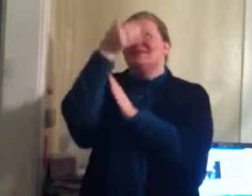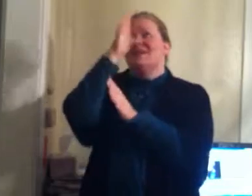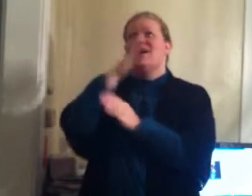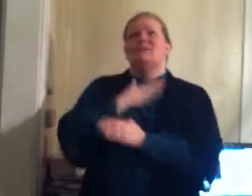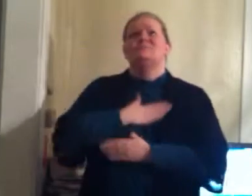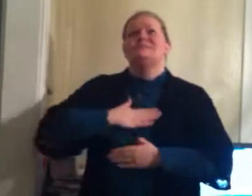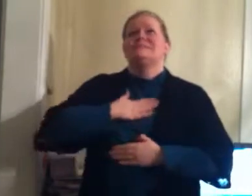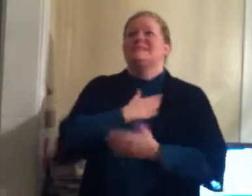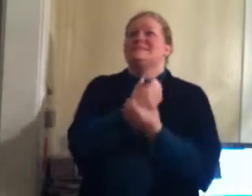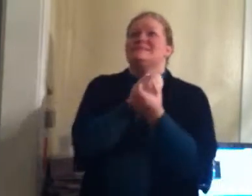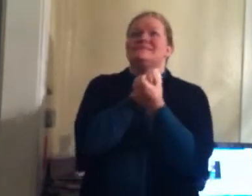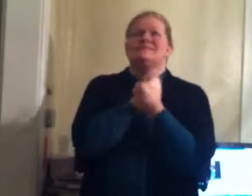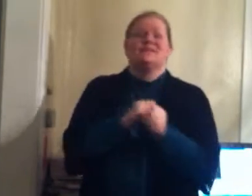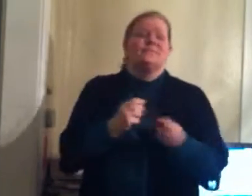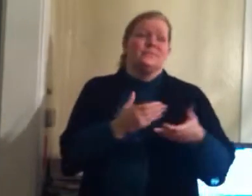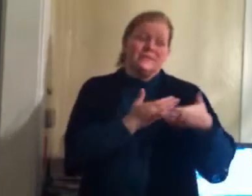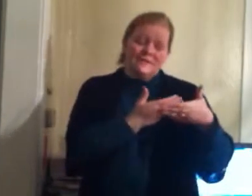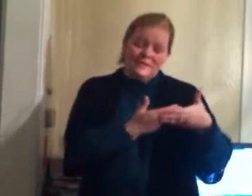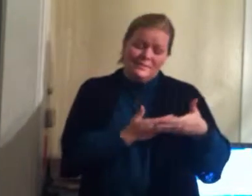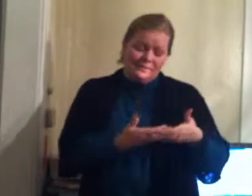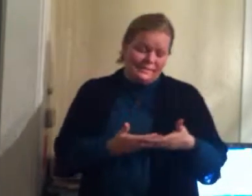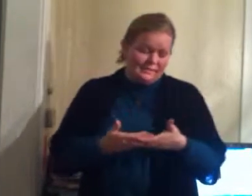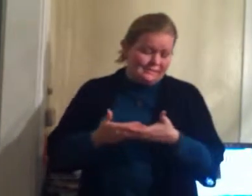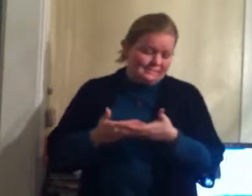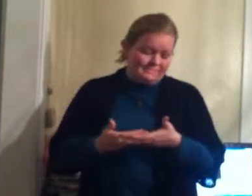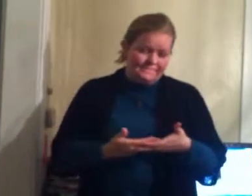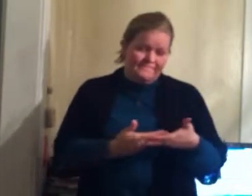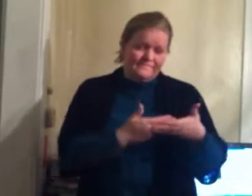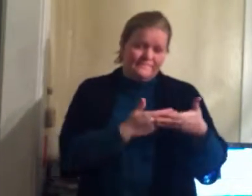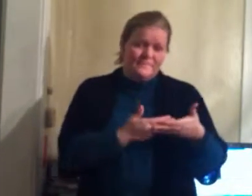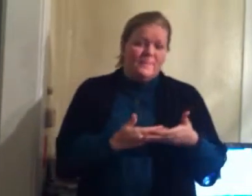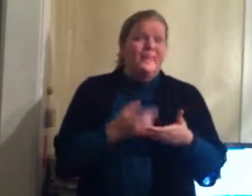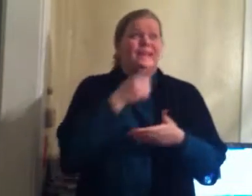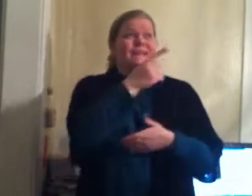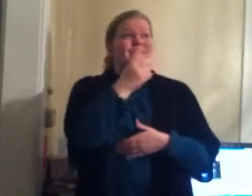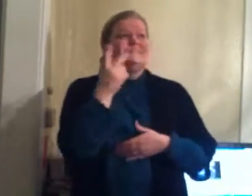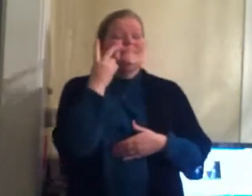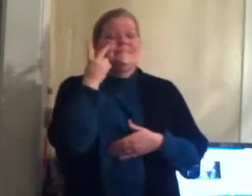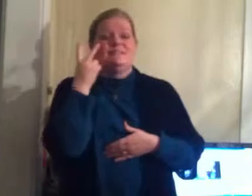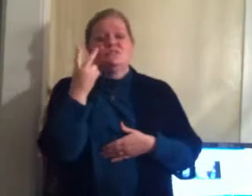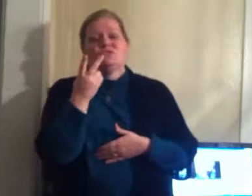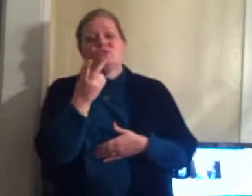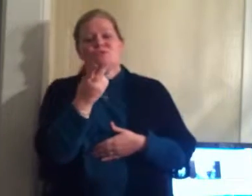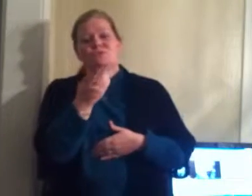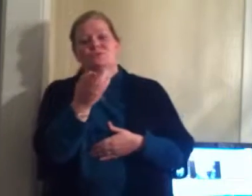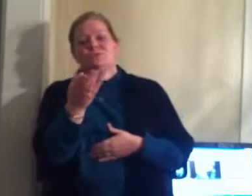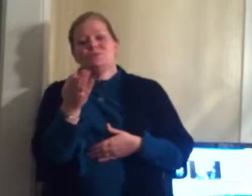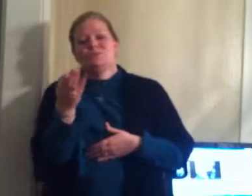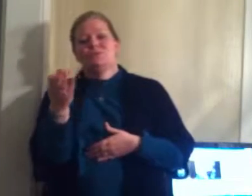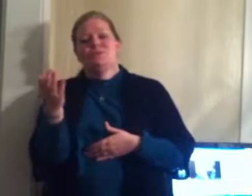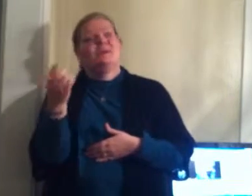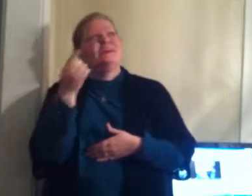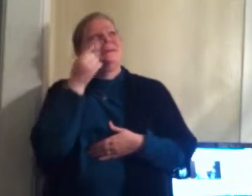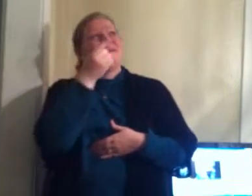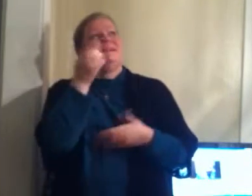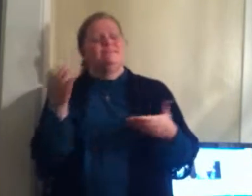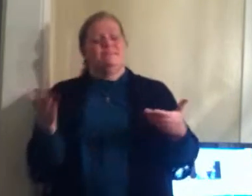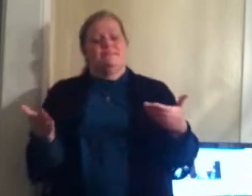God save his life He sees you, he sees